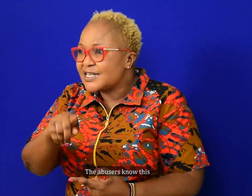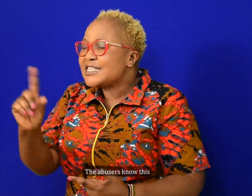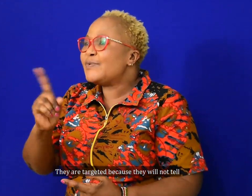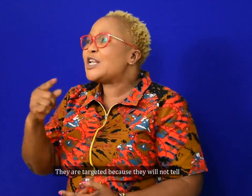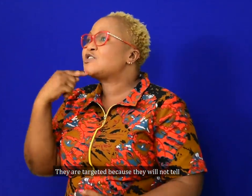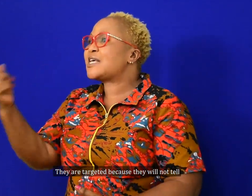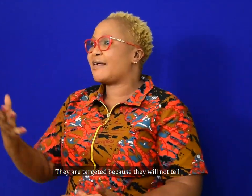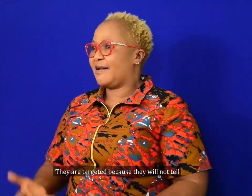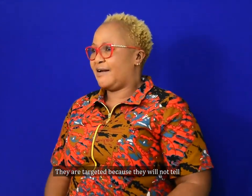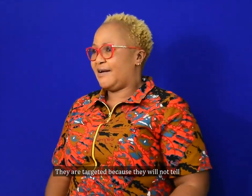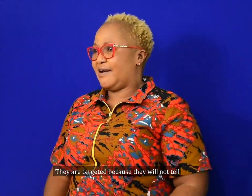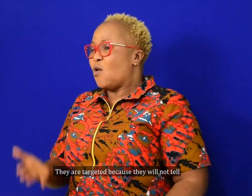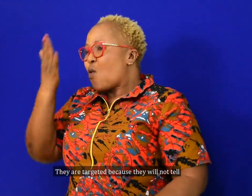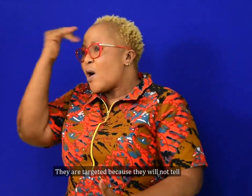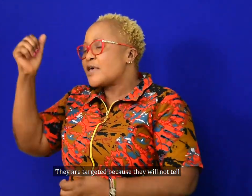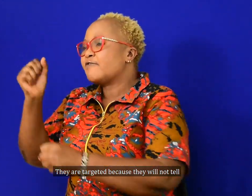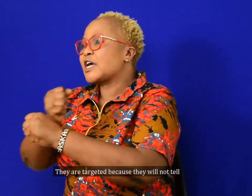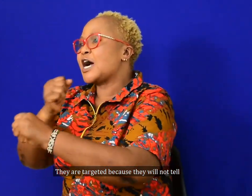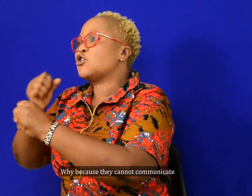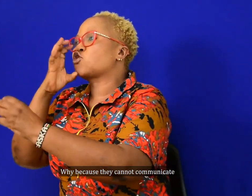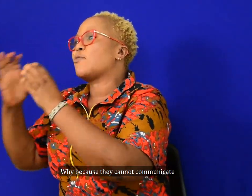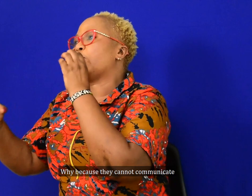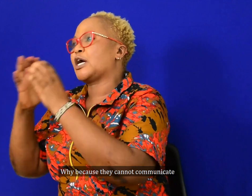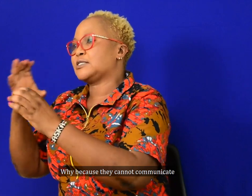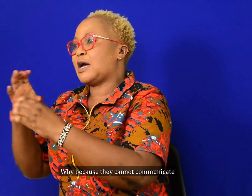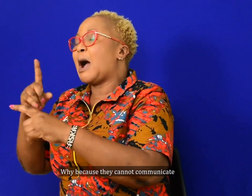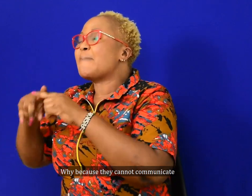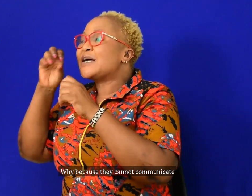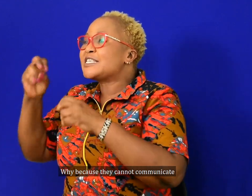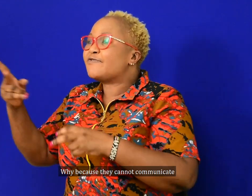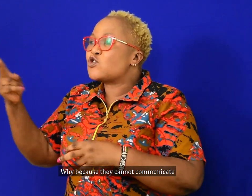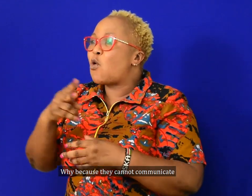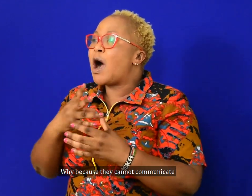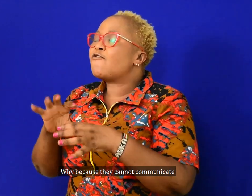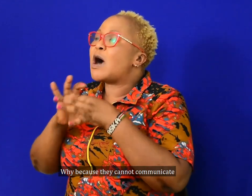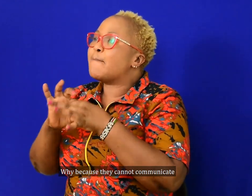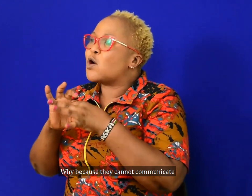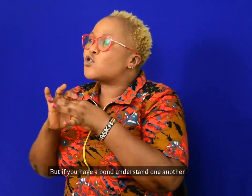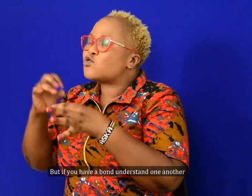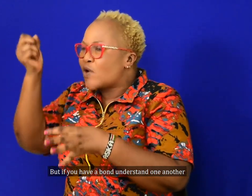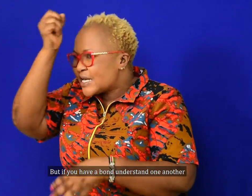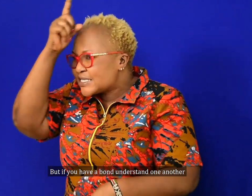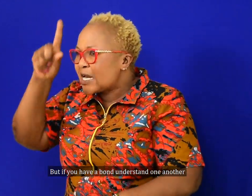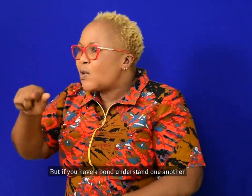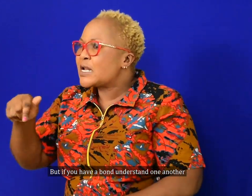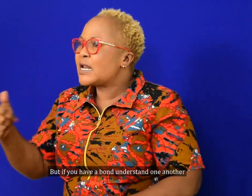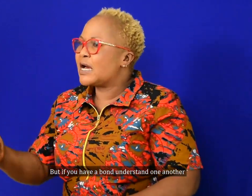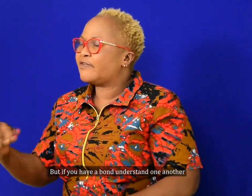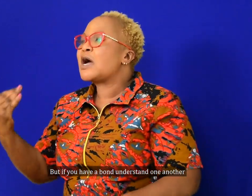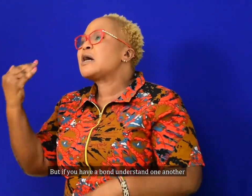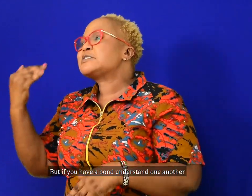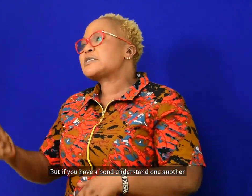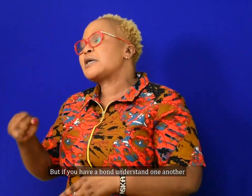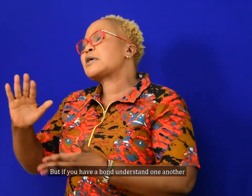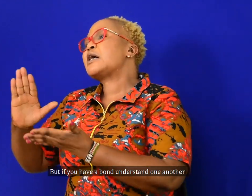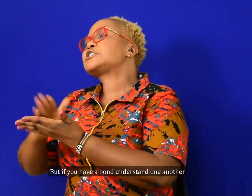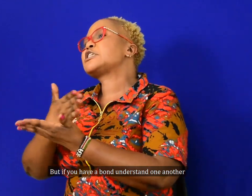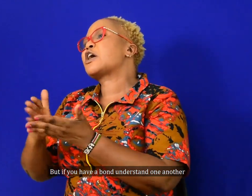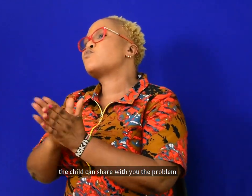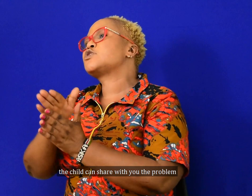They are targeted because they will not tell. Why? Because they cannot communicate. But if you have a bond, understand one another, the